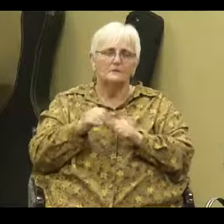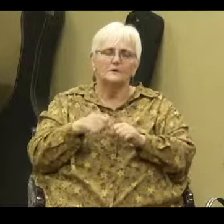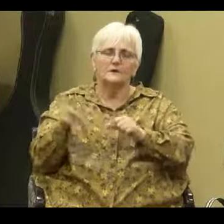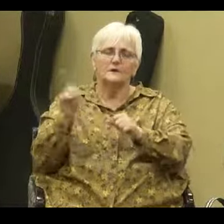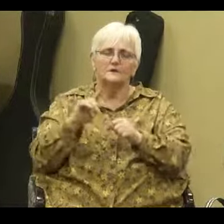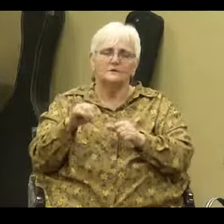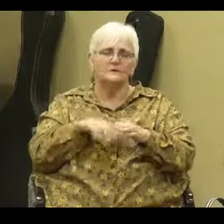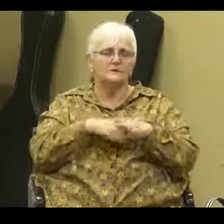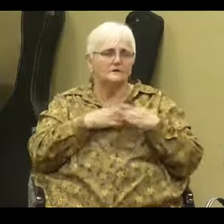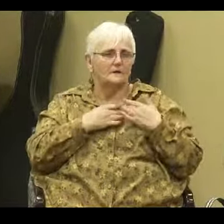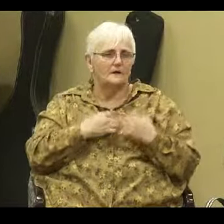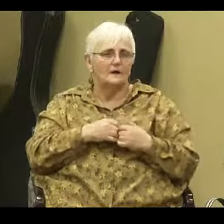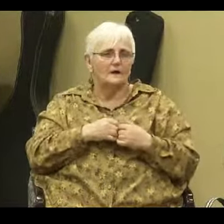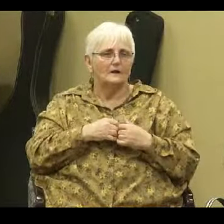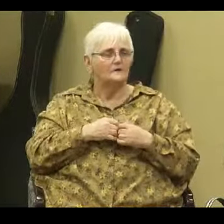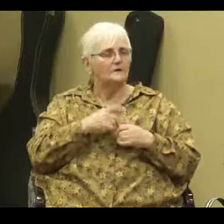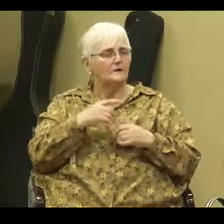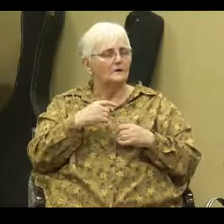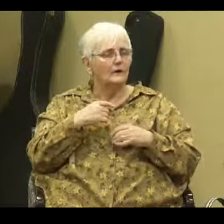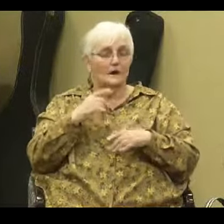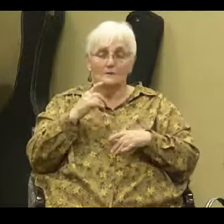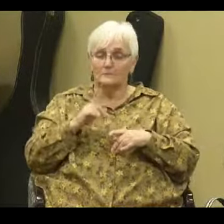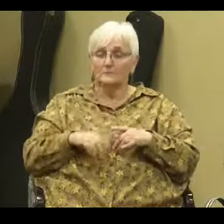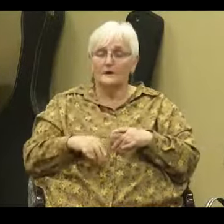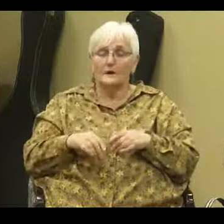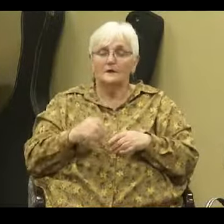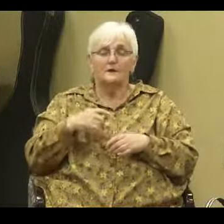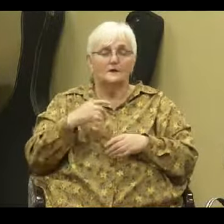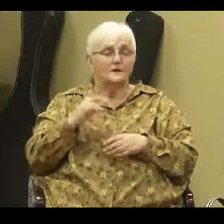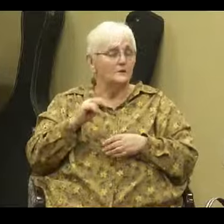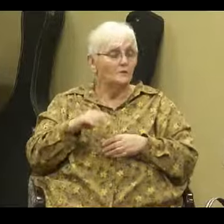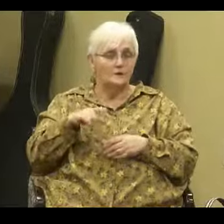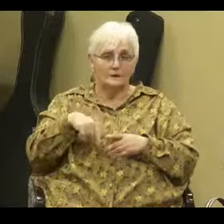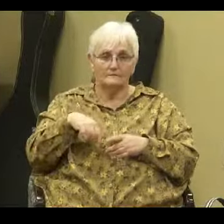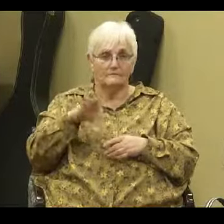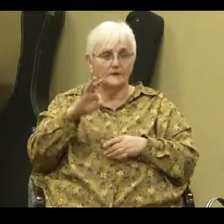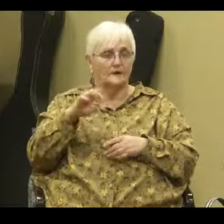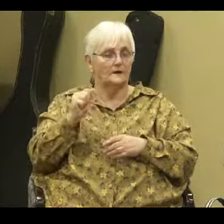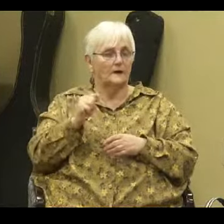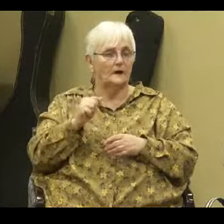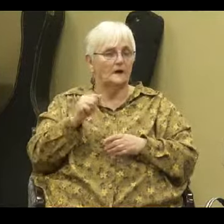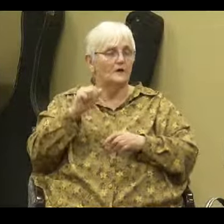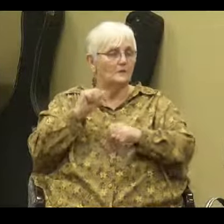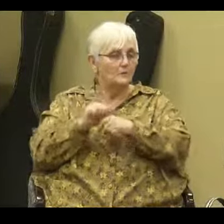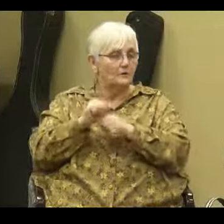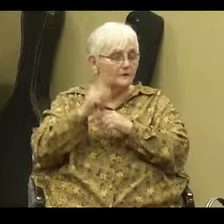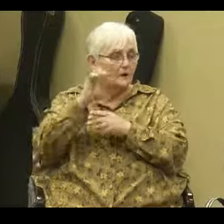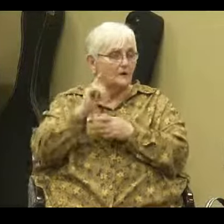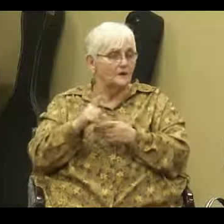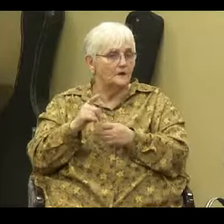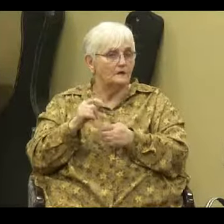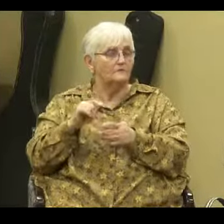their hearts. Except, that no one can find out the work that God does from beginning to end.